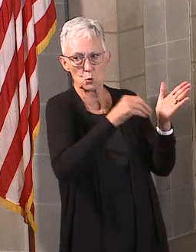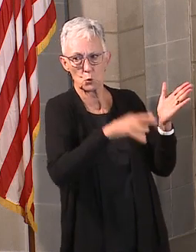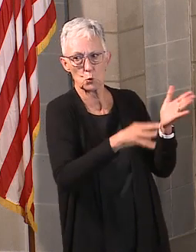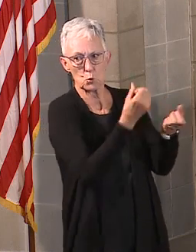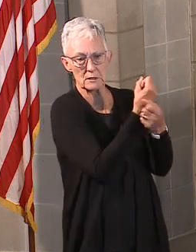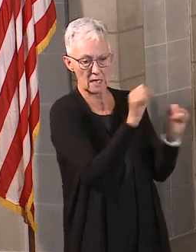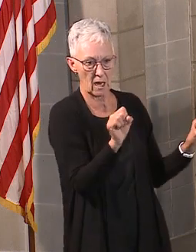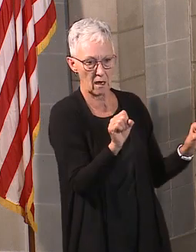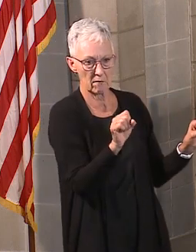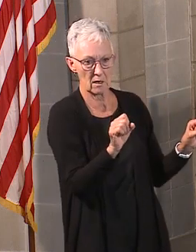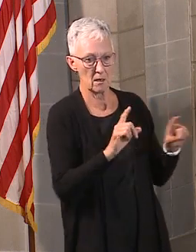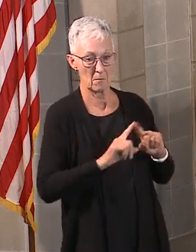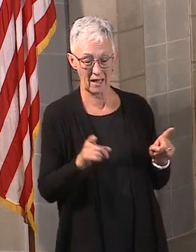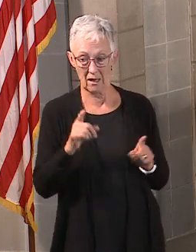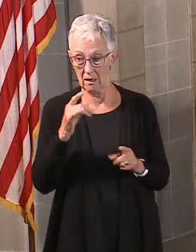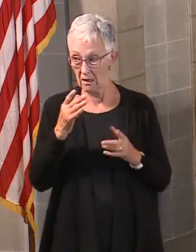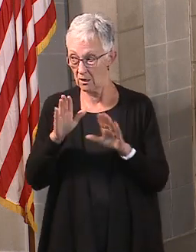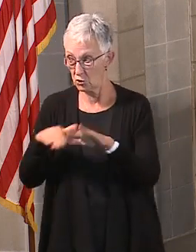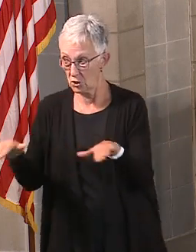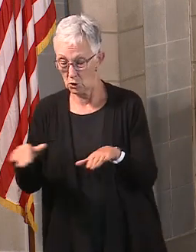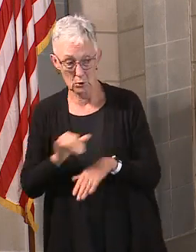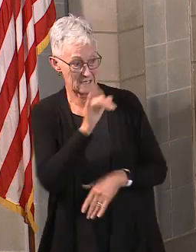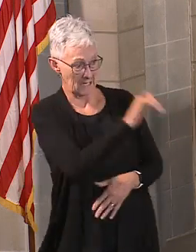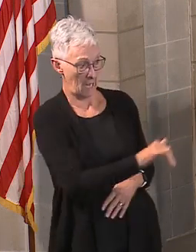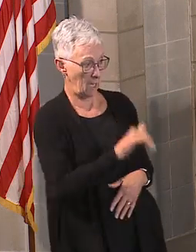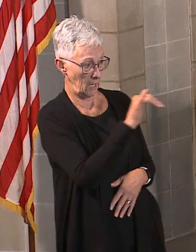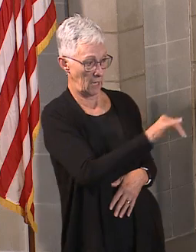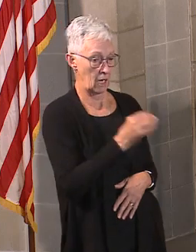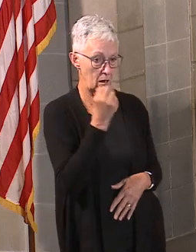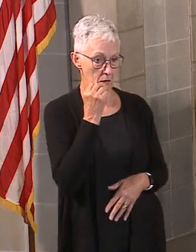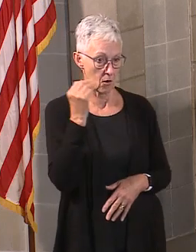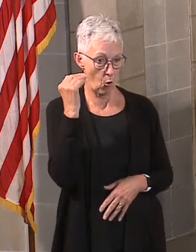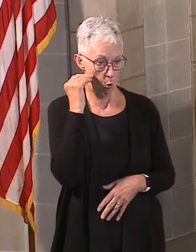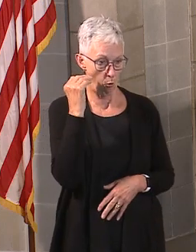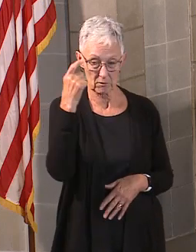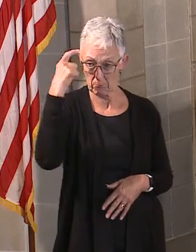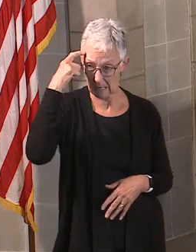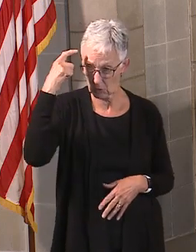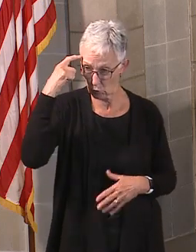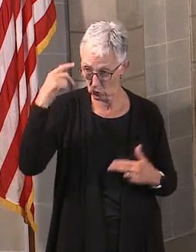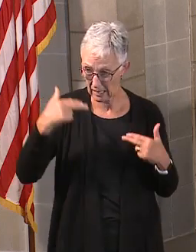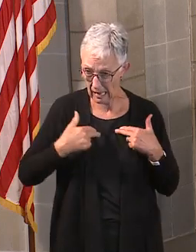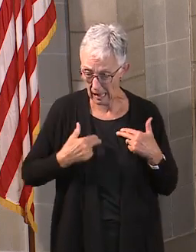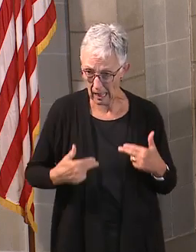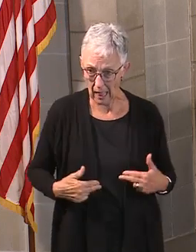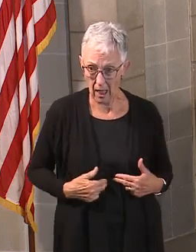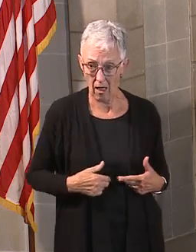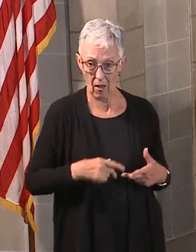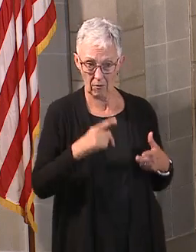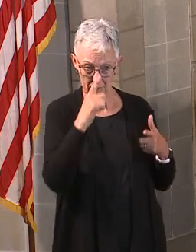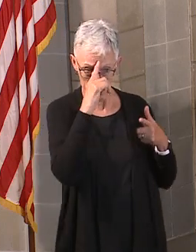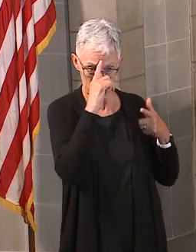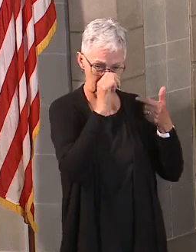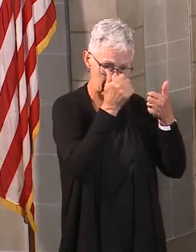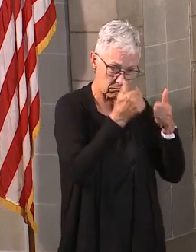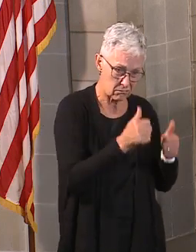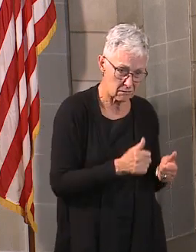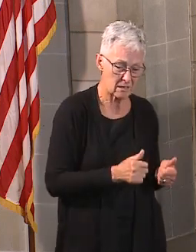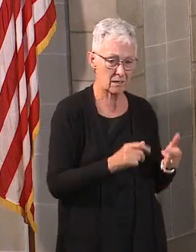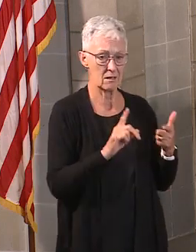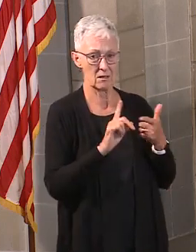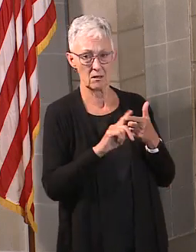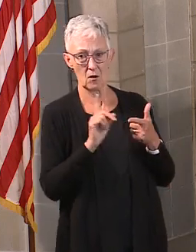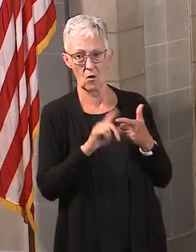not having kids in school. You mentioned the mental health care aspects, kids with special needs and their ability to get an education.